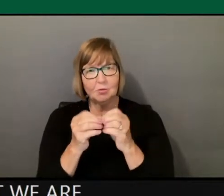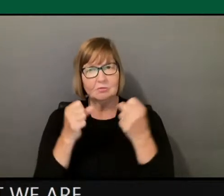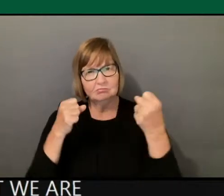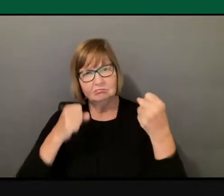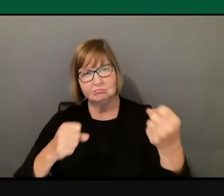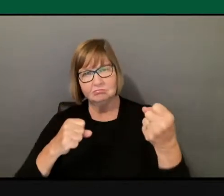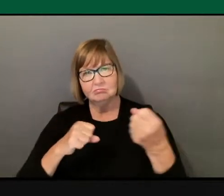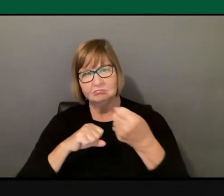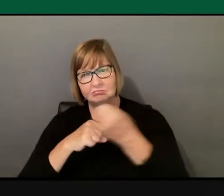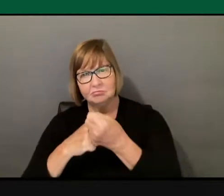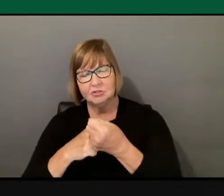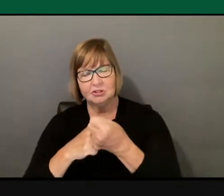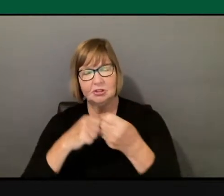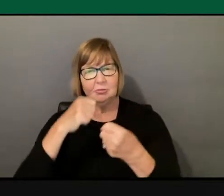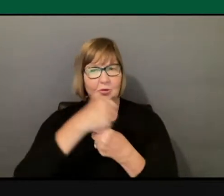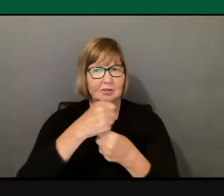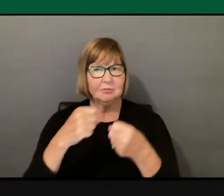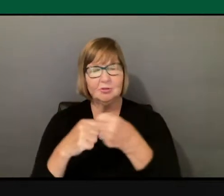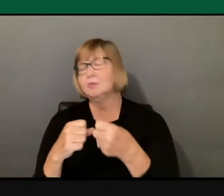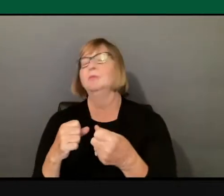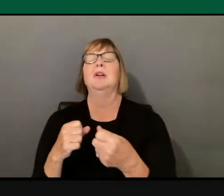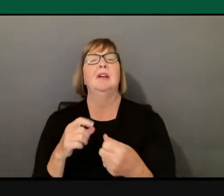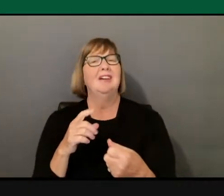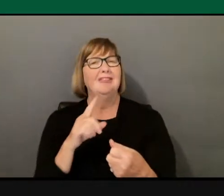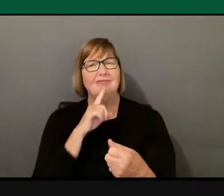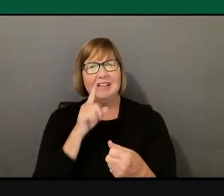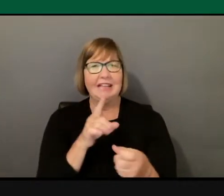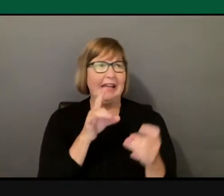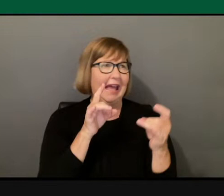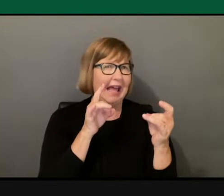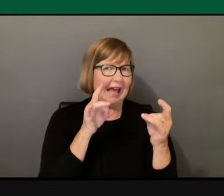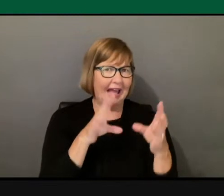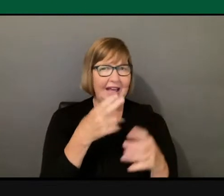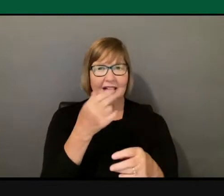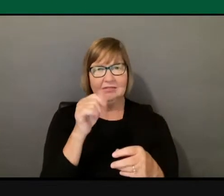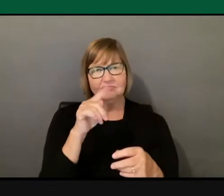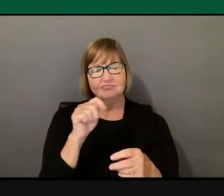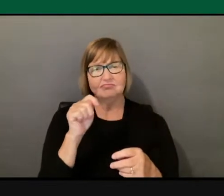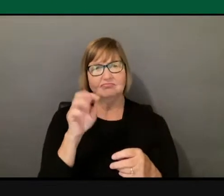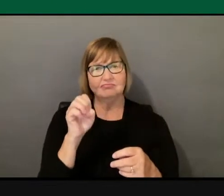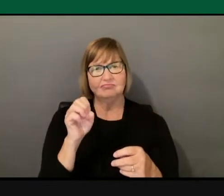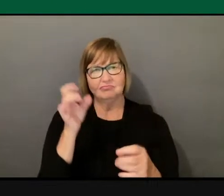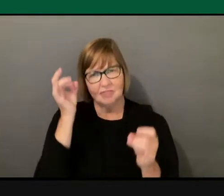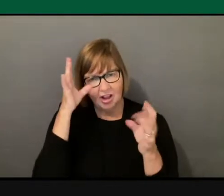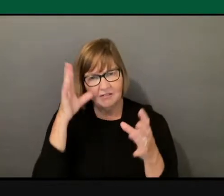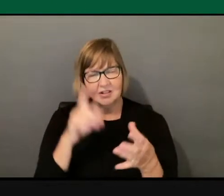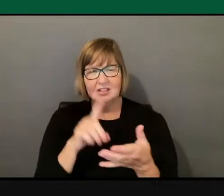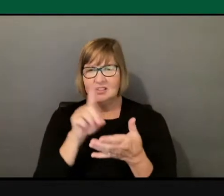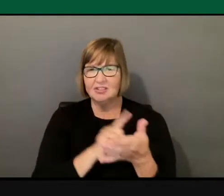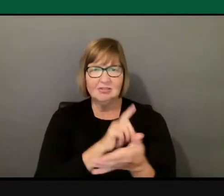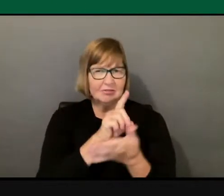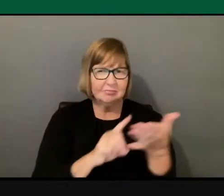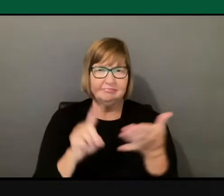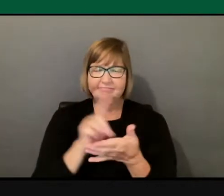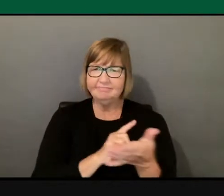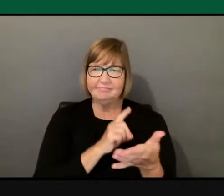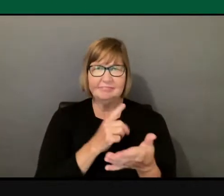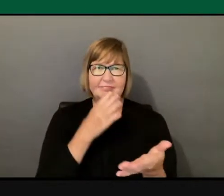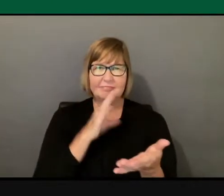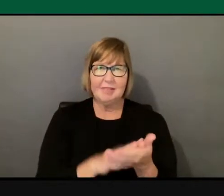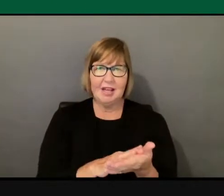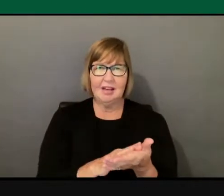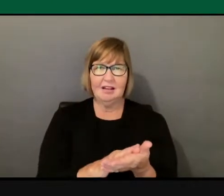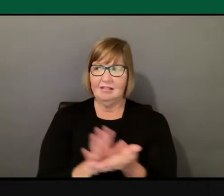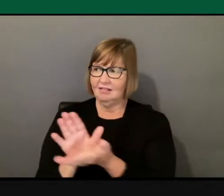Hate is hate is hate is Discrimination is discrimination and it's discrimination. Exclusion